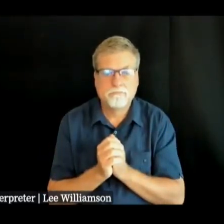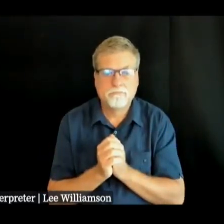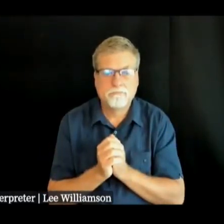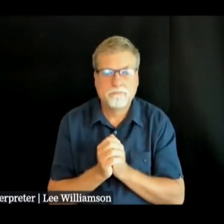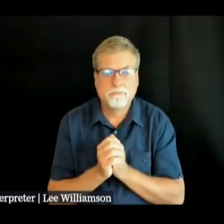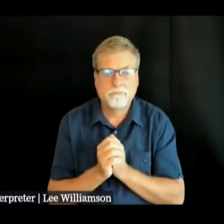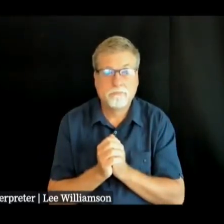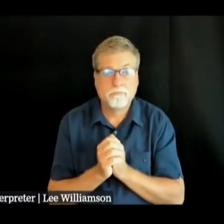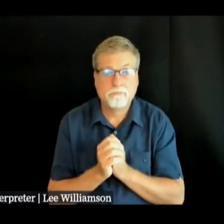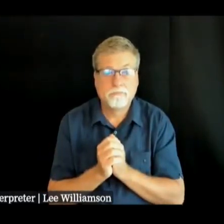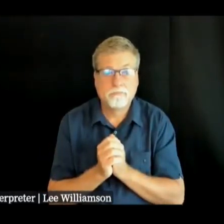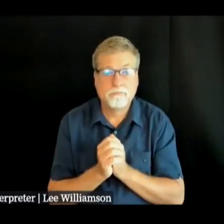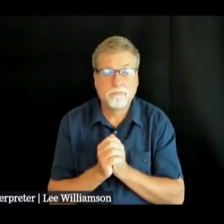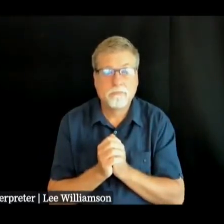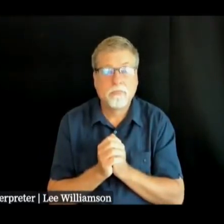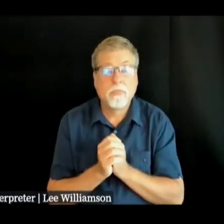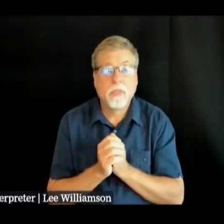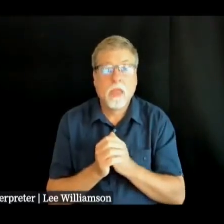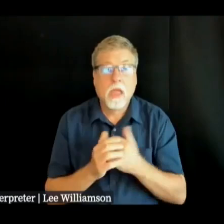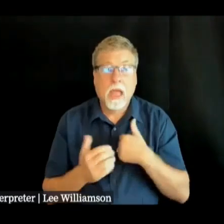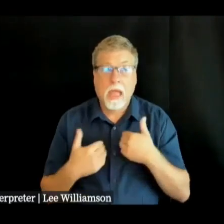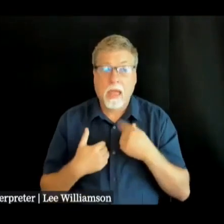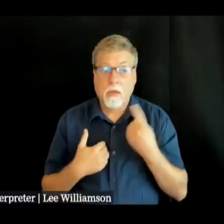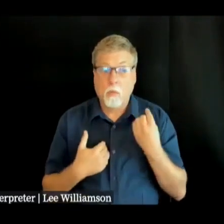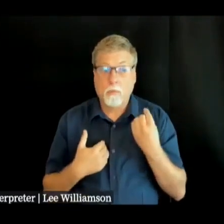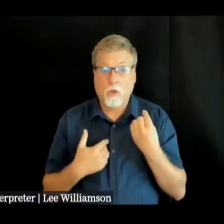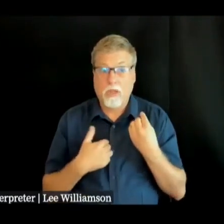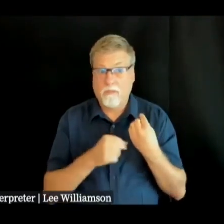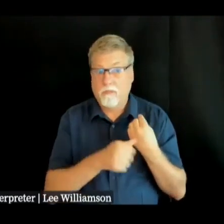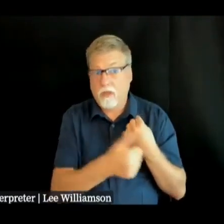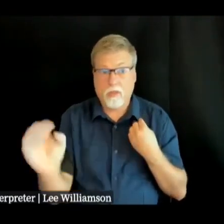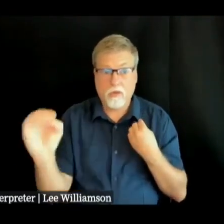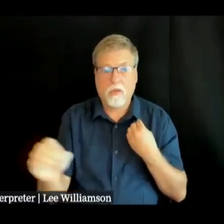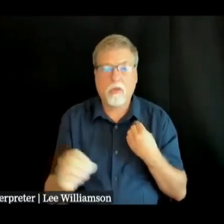if no one else has one i do have one more about black mountain water